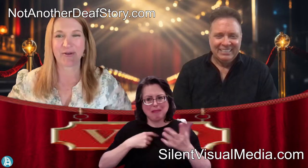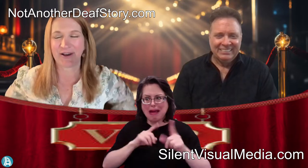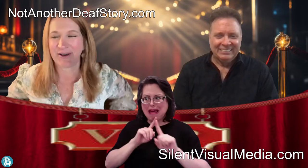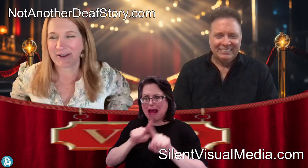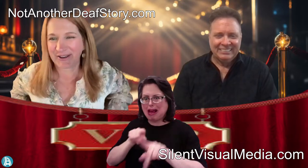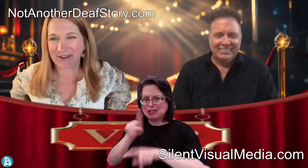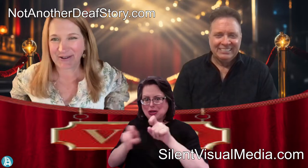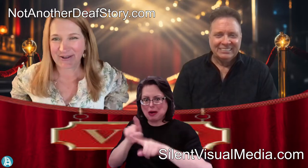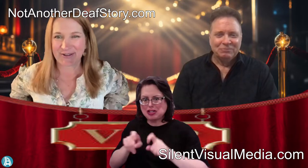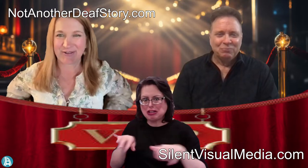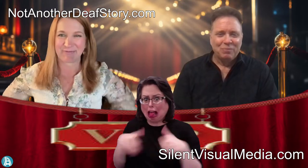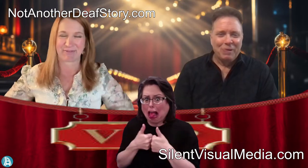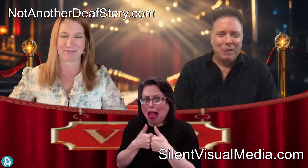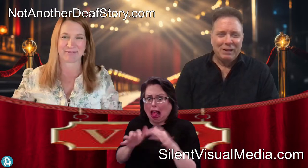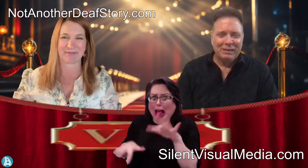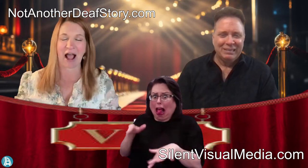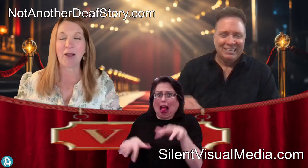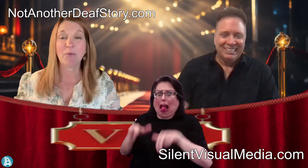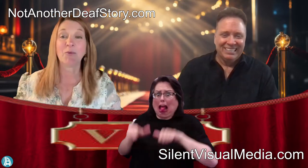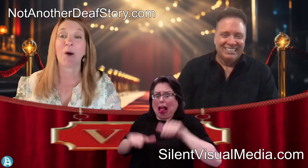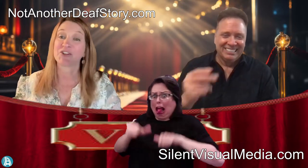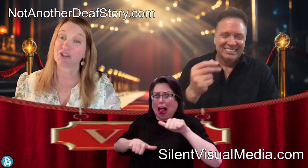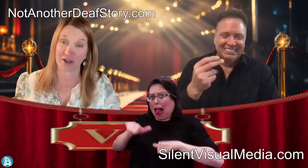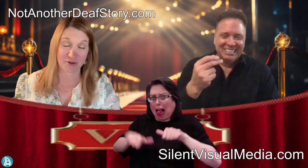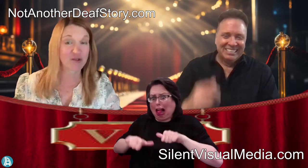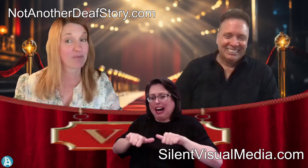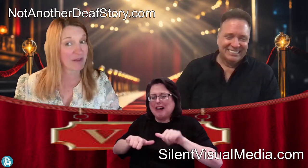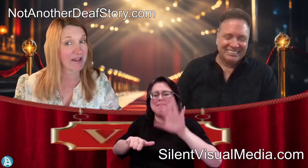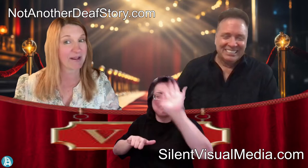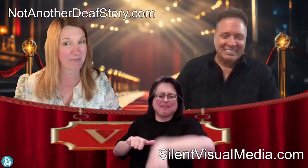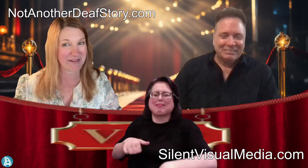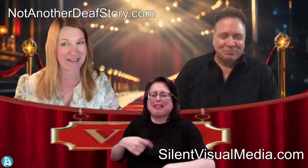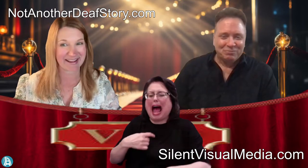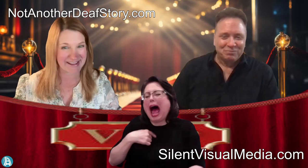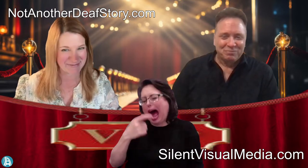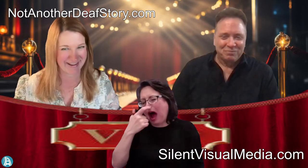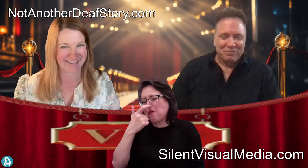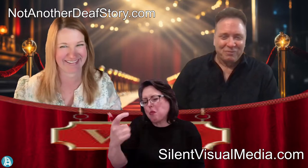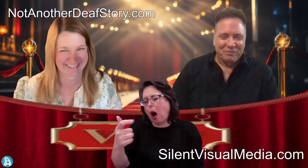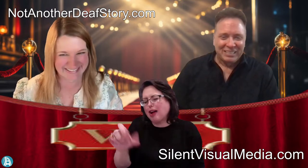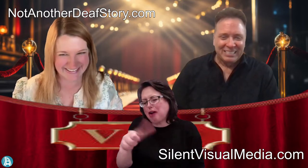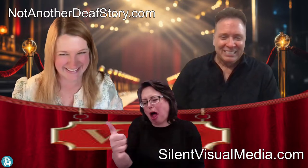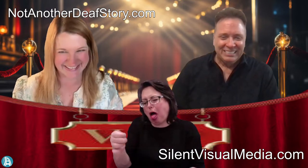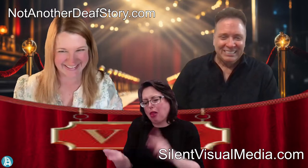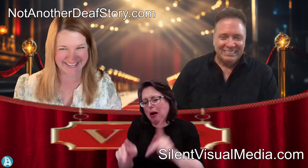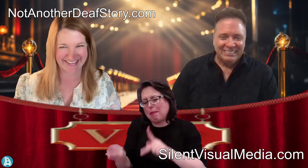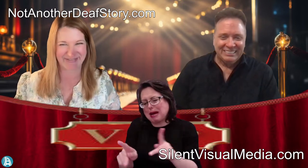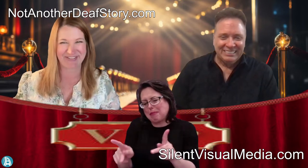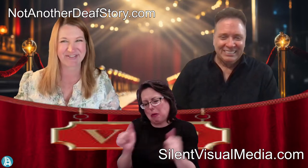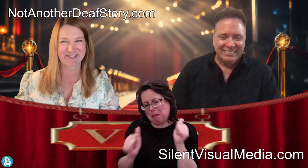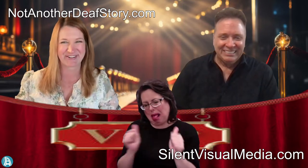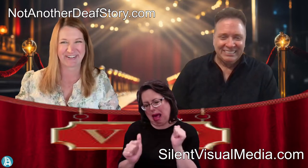I will watch others play and win that game for sure.